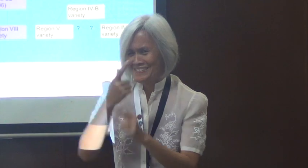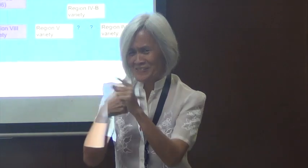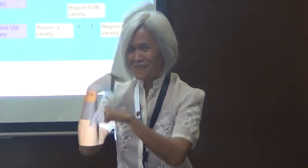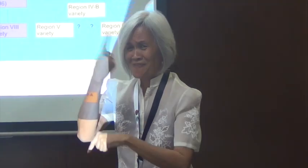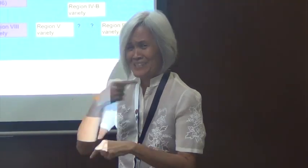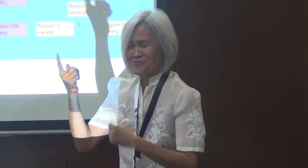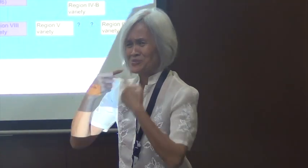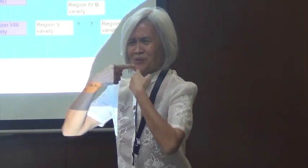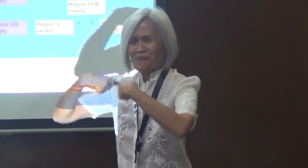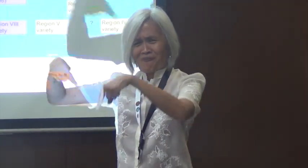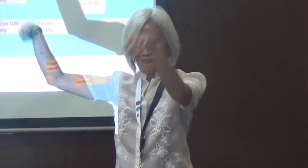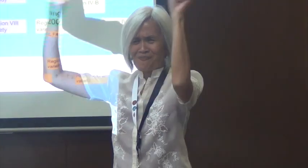linguist.